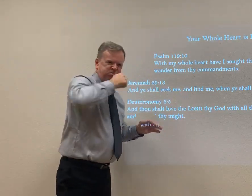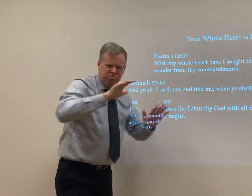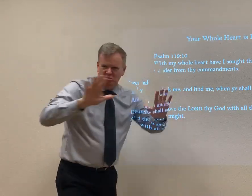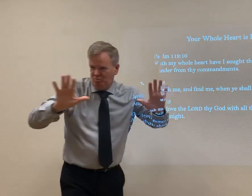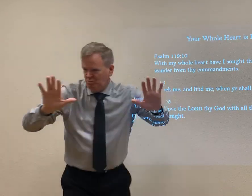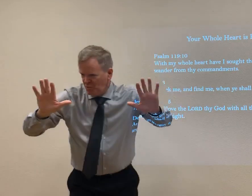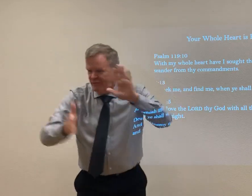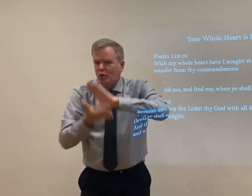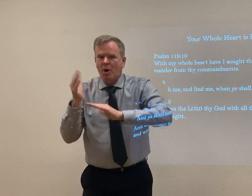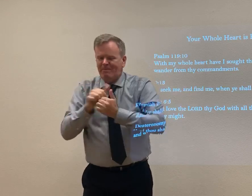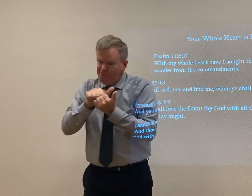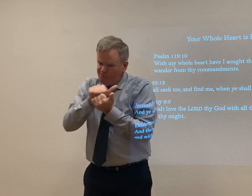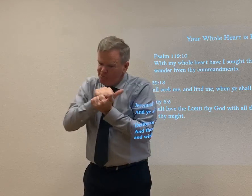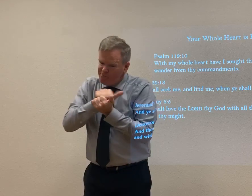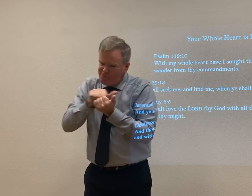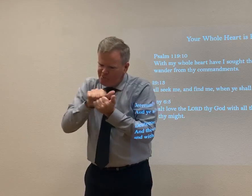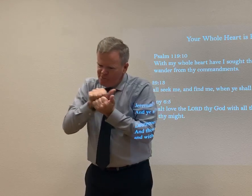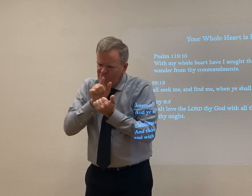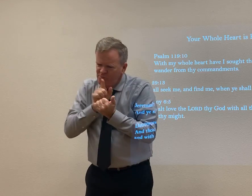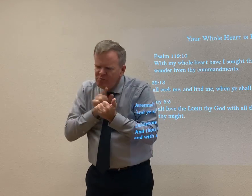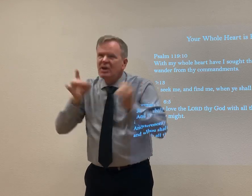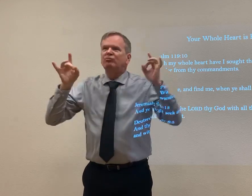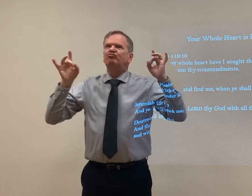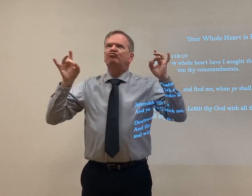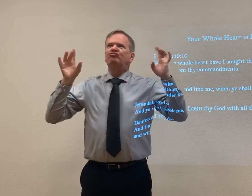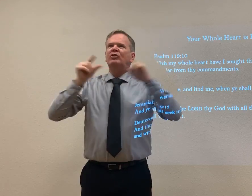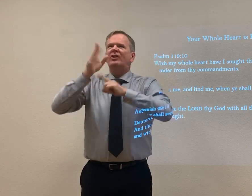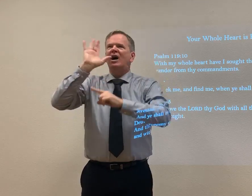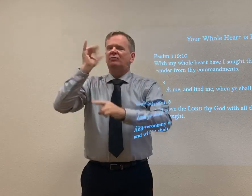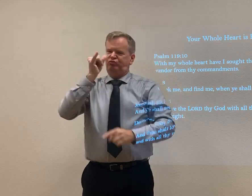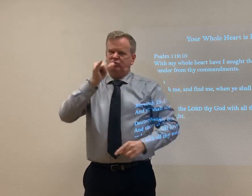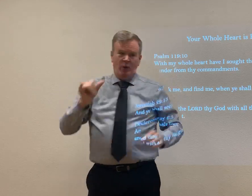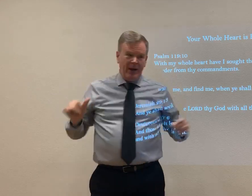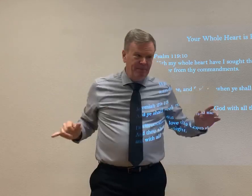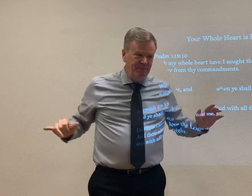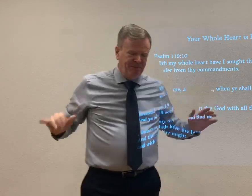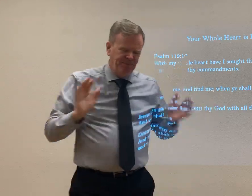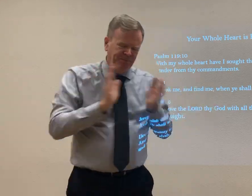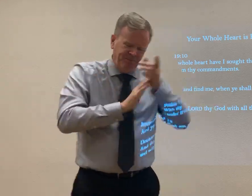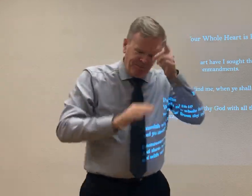that'll fill you up. And then you can chew on those scriptures and think about the Word of God. Okay?